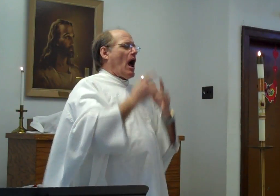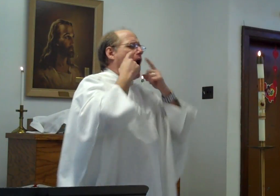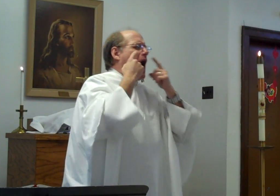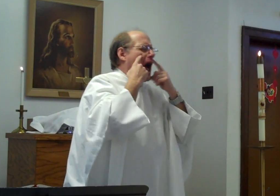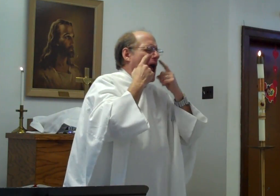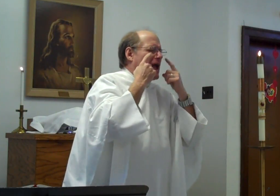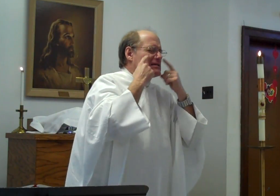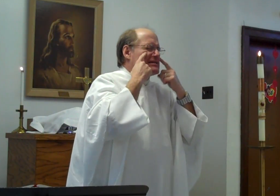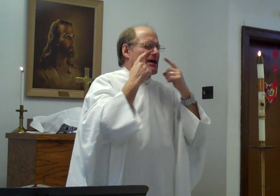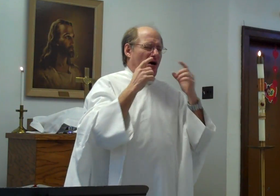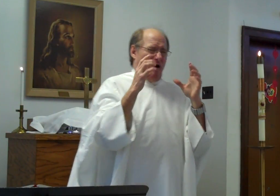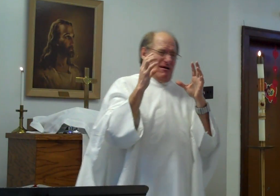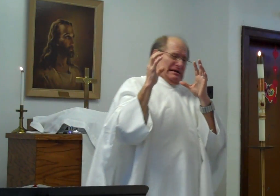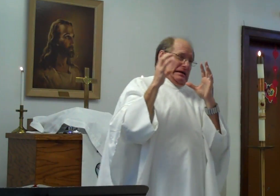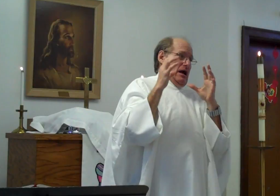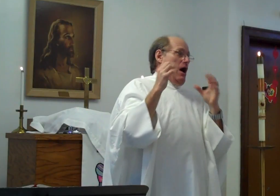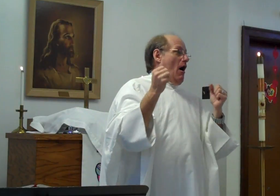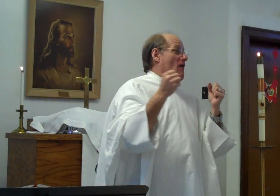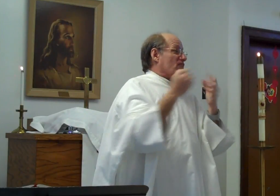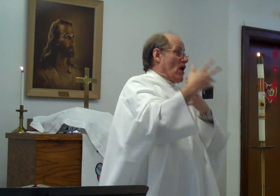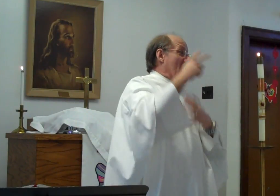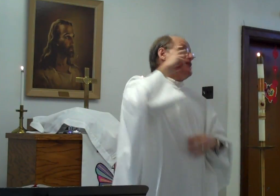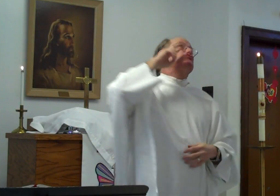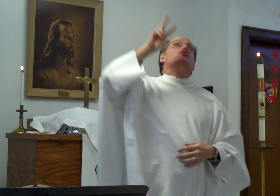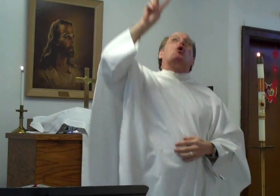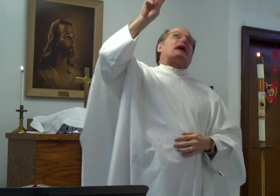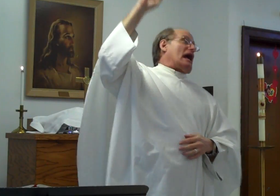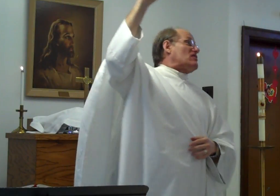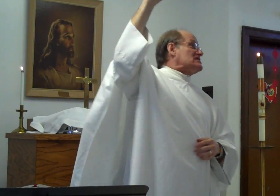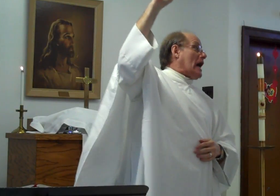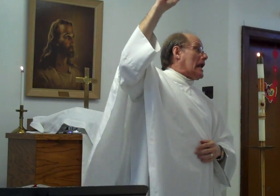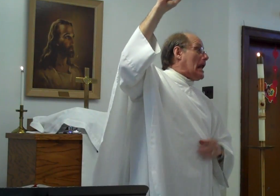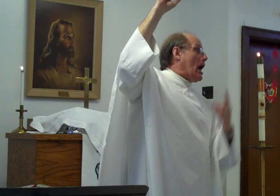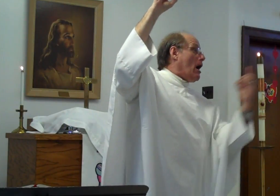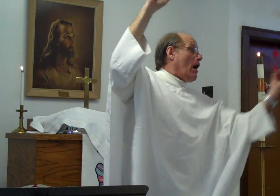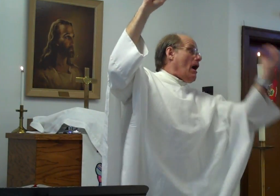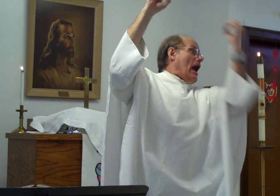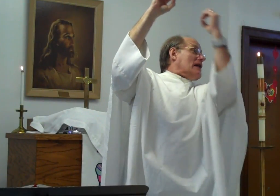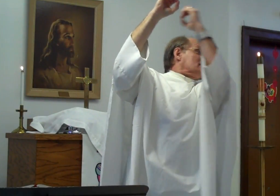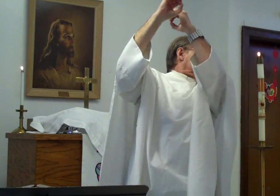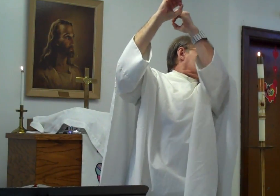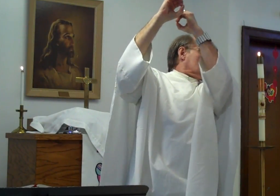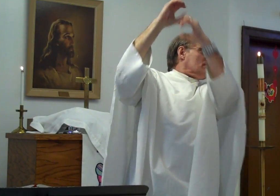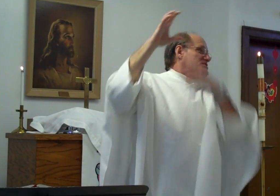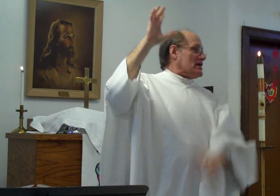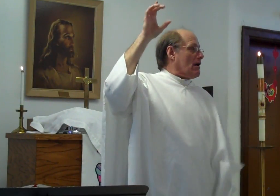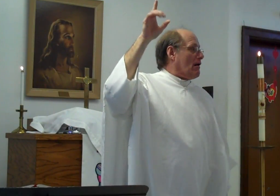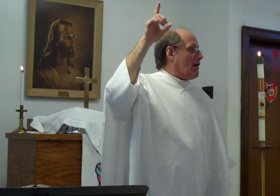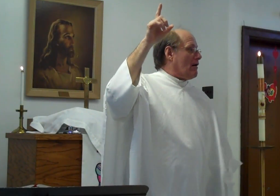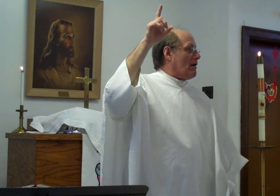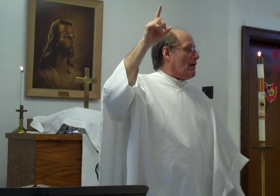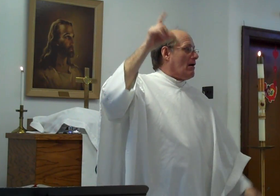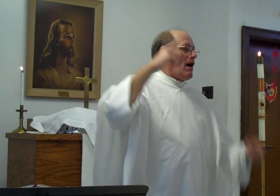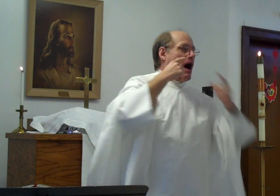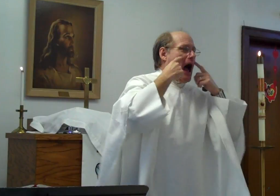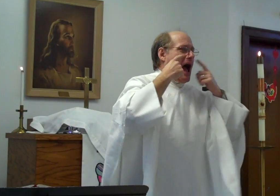Eyes. That are. Afraid. To look. At the sun. As it's eclipsing. Eyes.